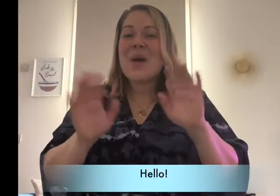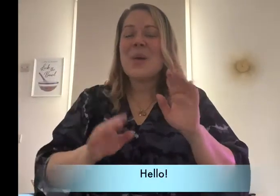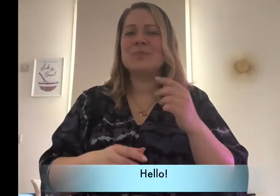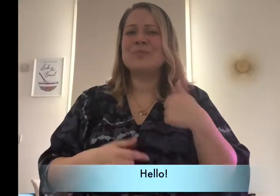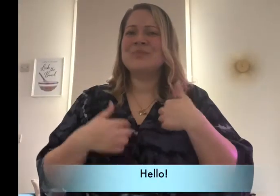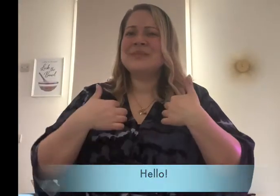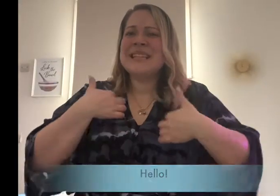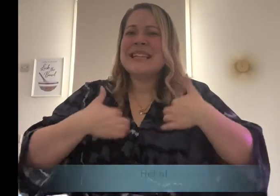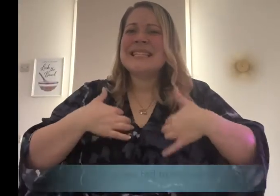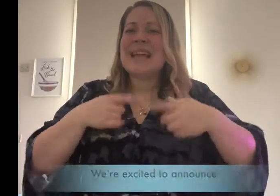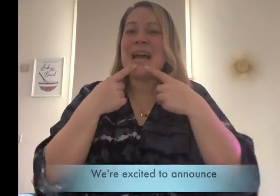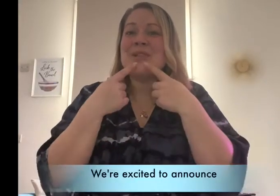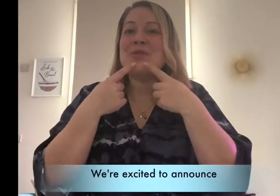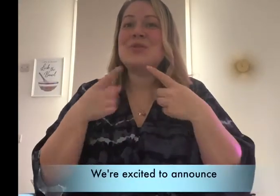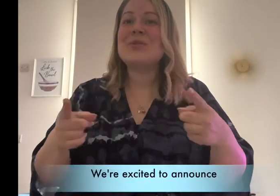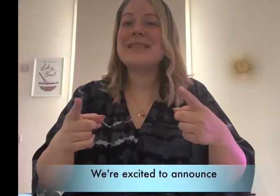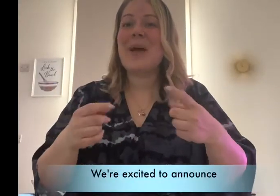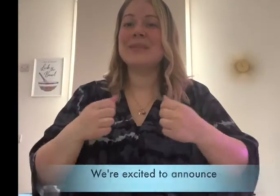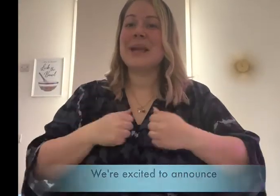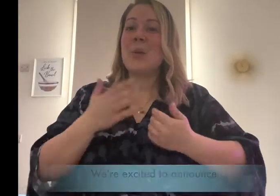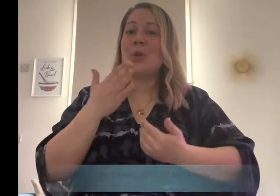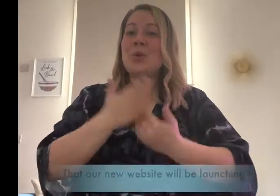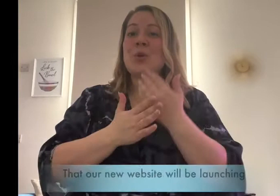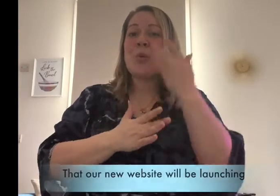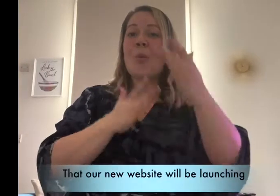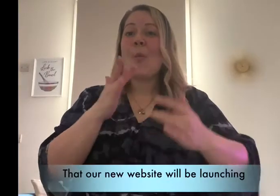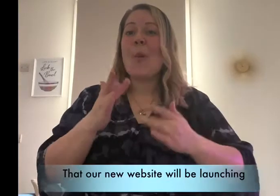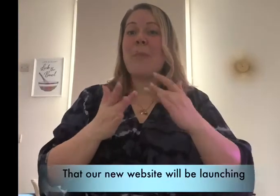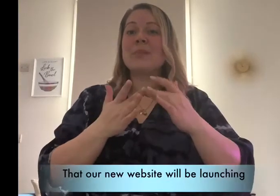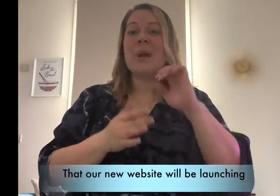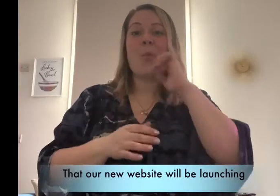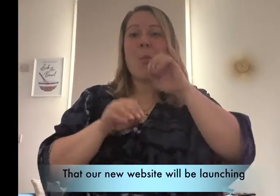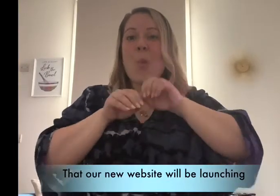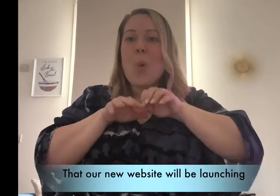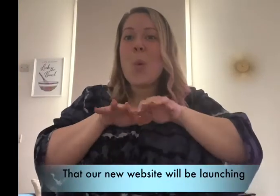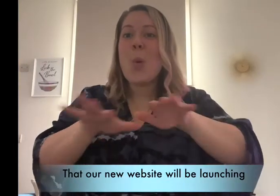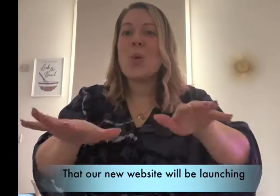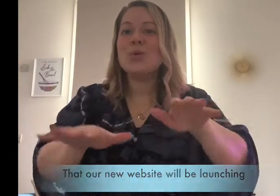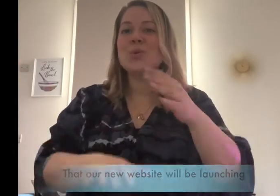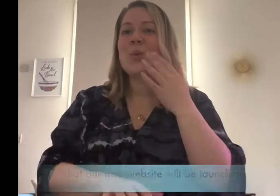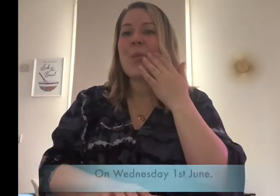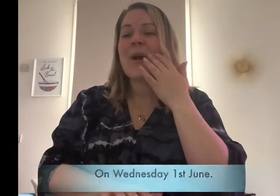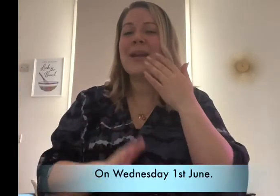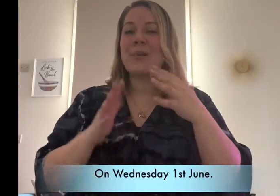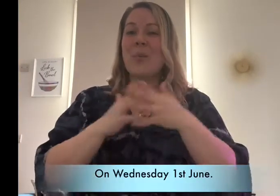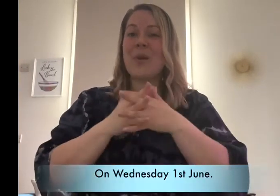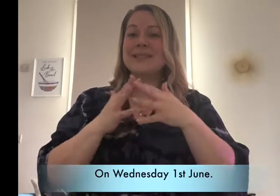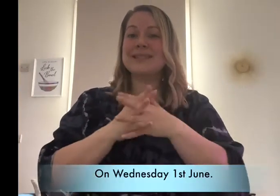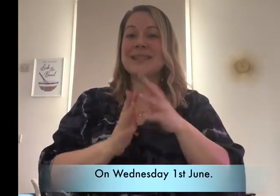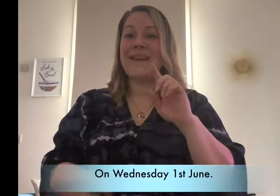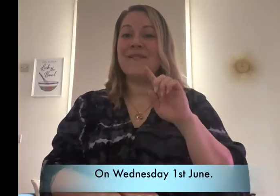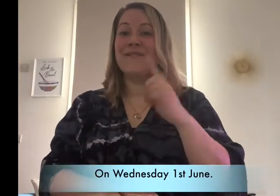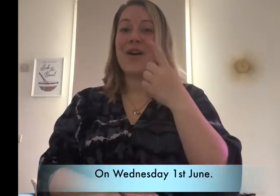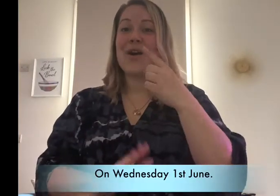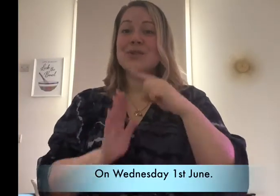Hello, we're excited to announce that our new website will be launching on Wednesday, the 1st of June.